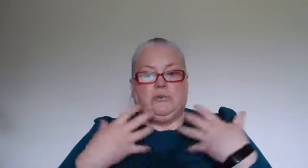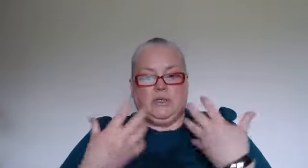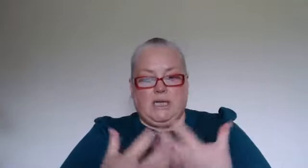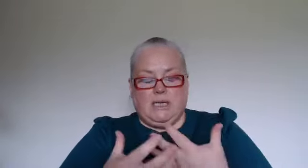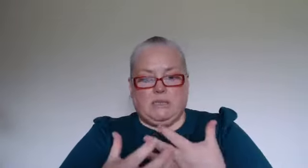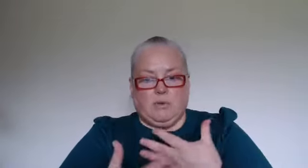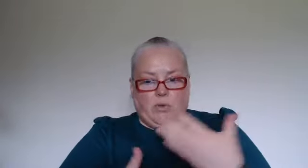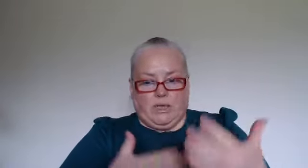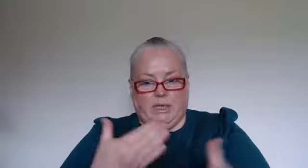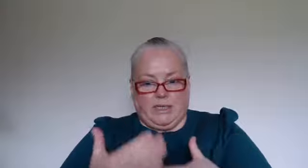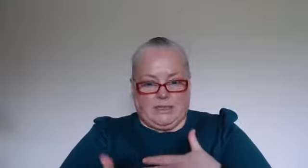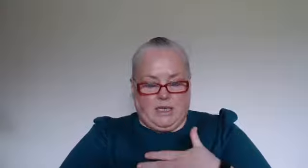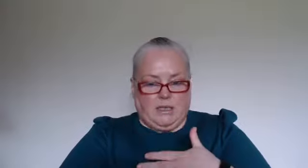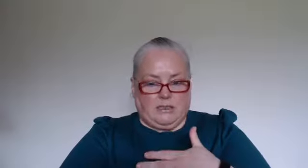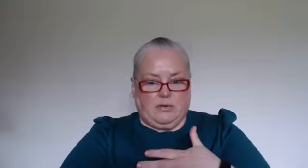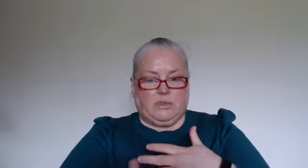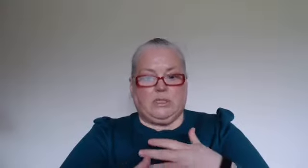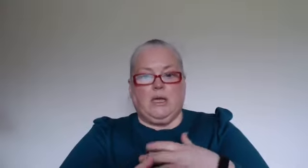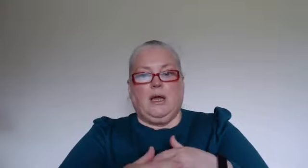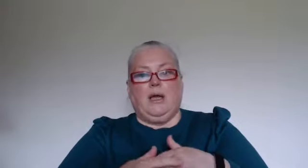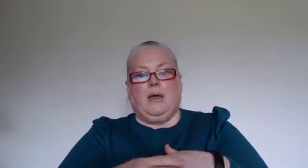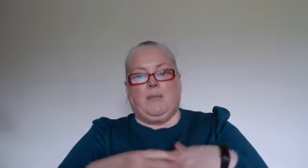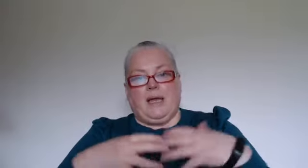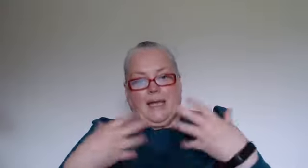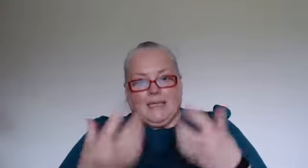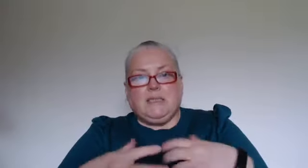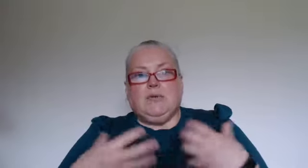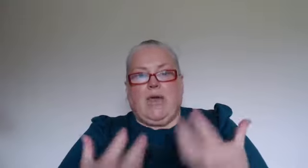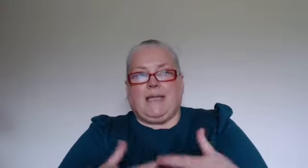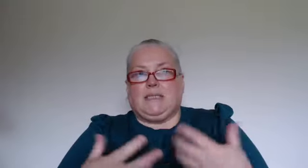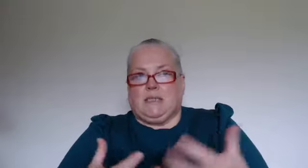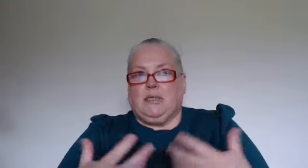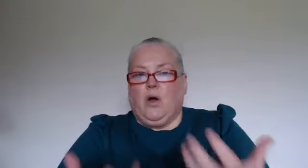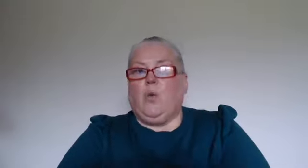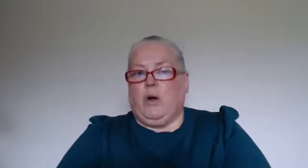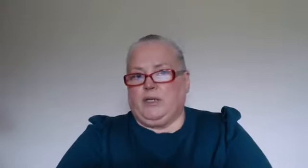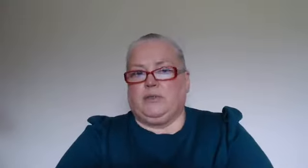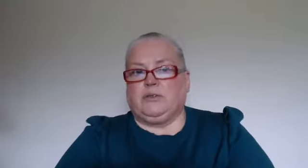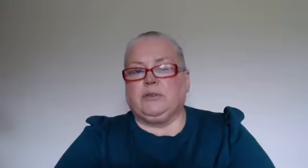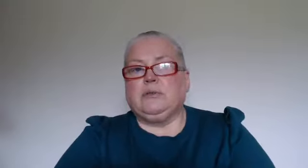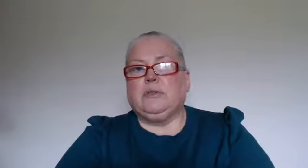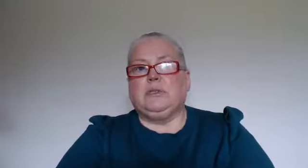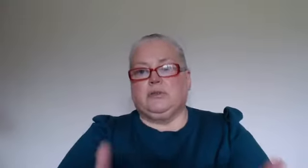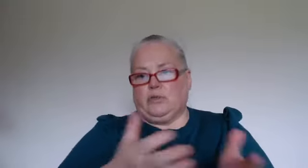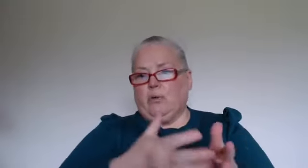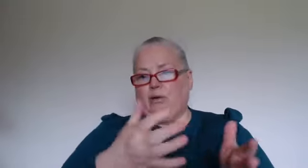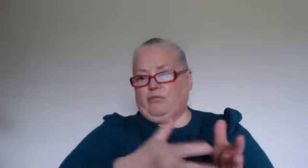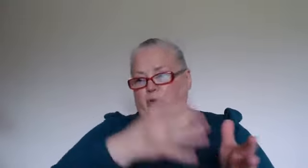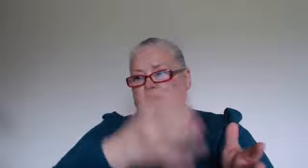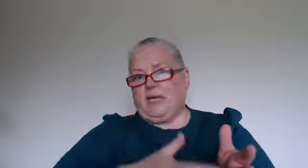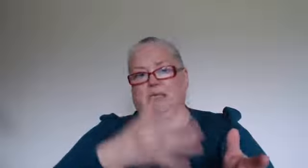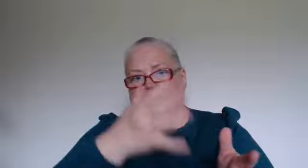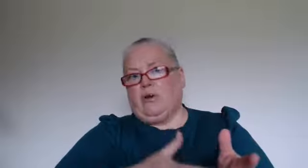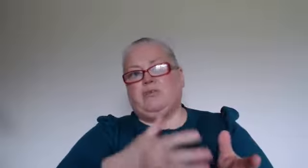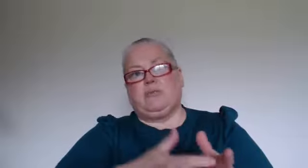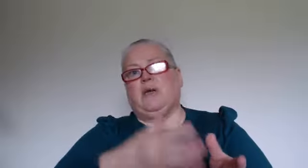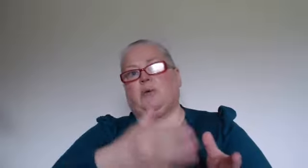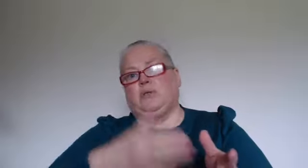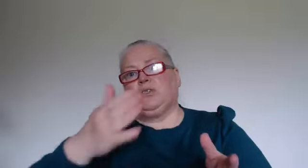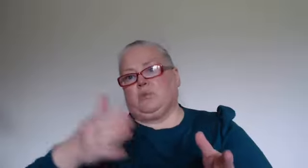You need to be working these things out and as you get to know one another throughout from dating right from day one you should be